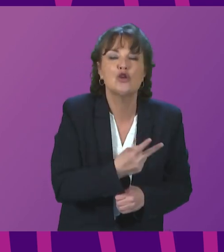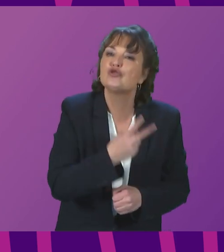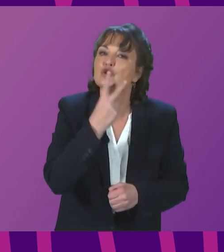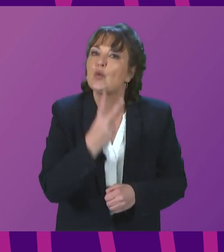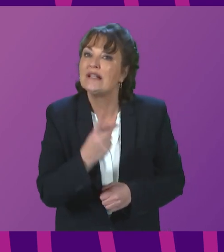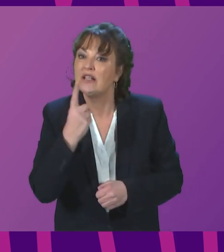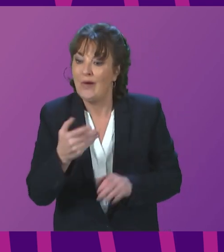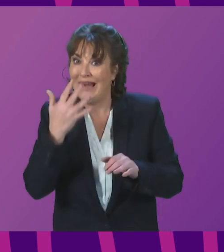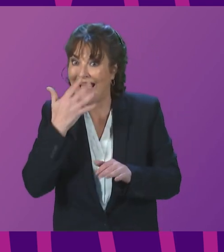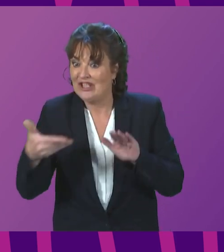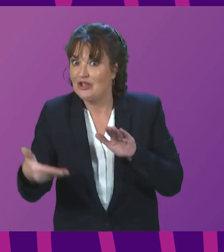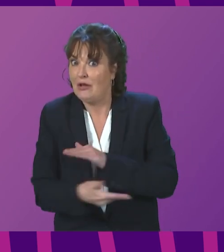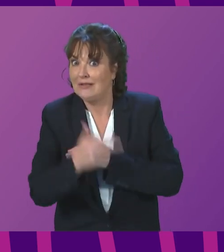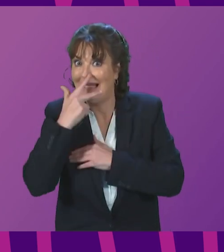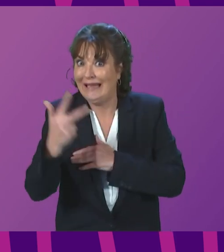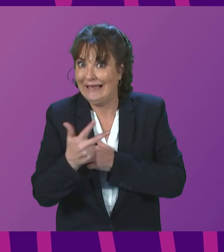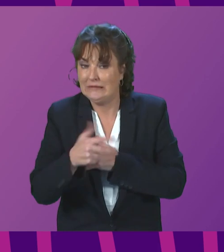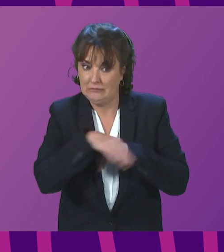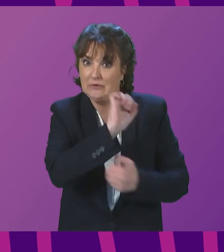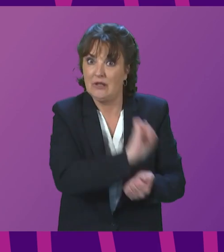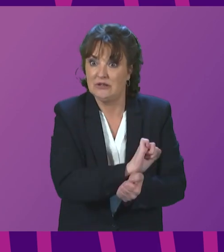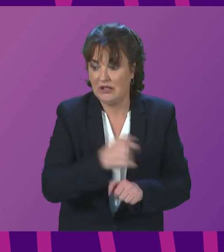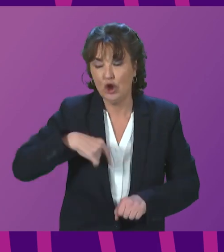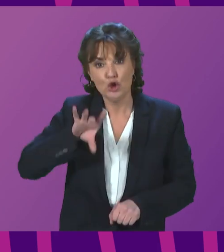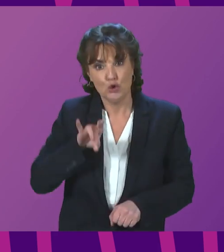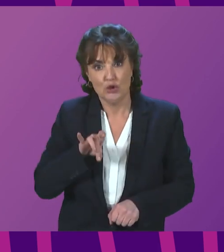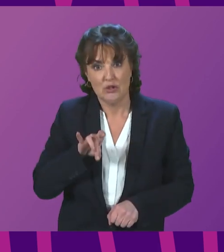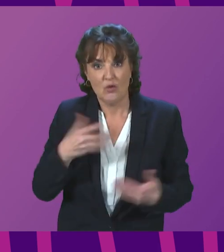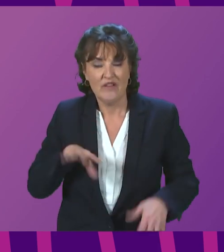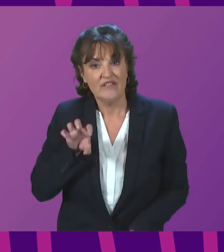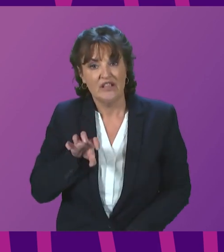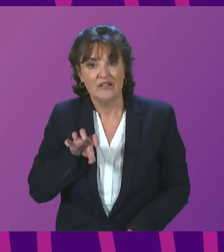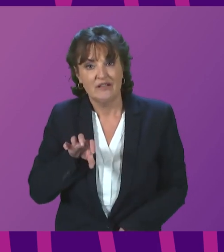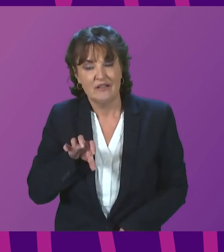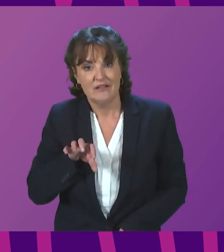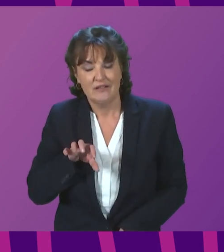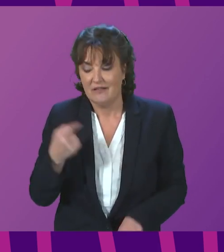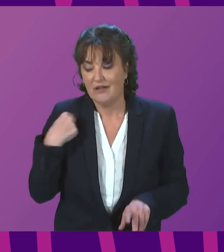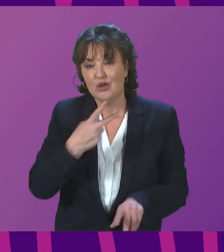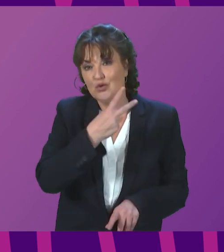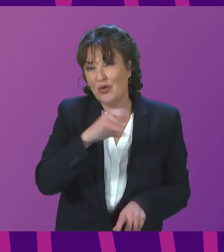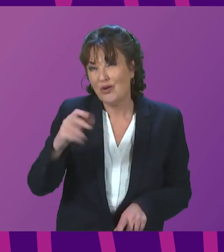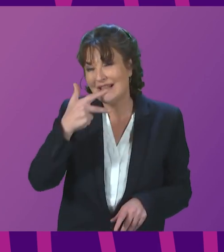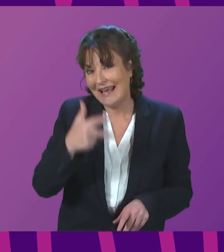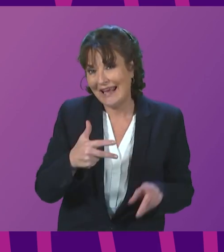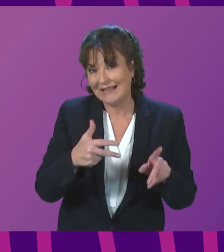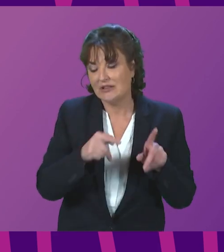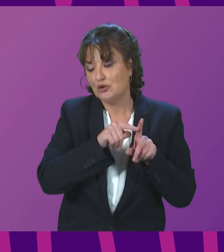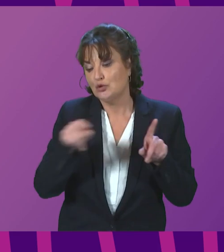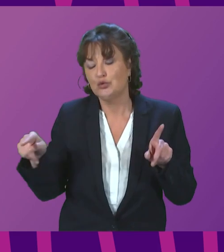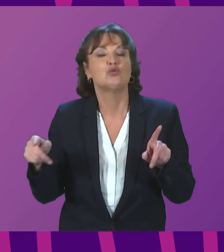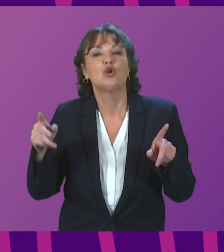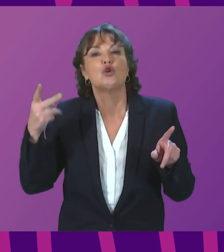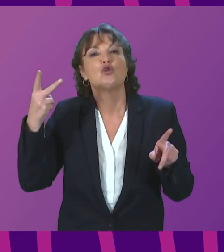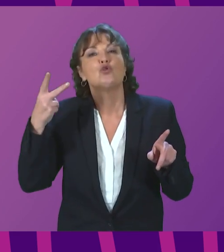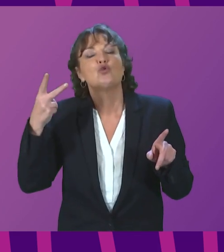under the age of 18 in custody. As of Tuesday this week, there were 15. Between 2009 and 2019-20,